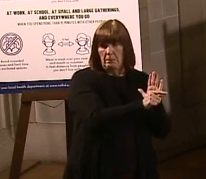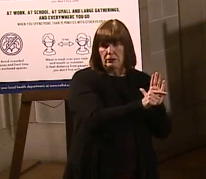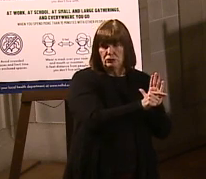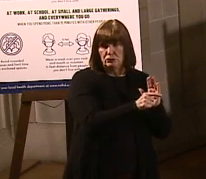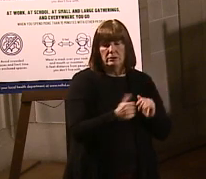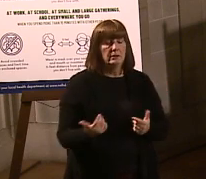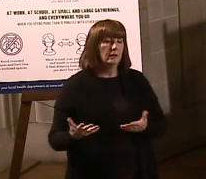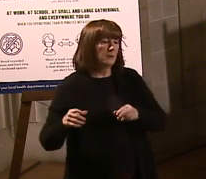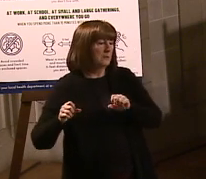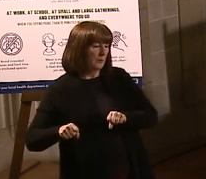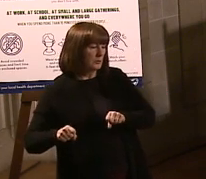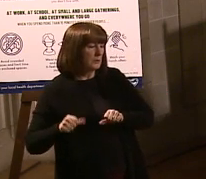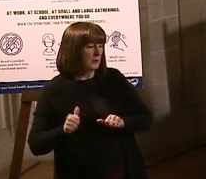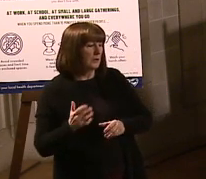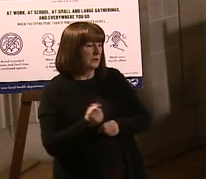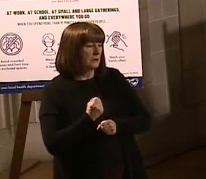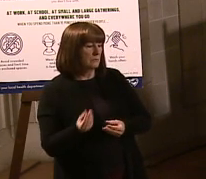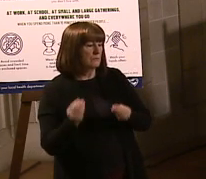Potentially. Potentially.